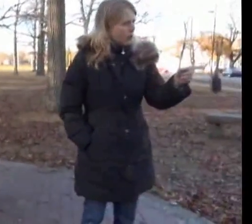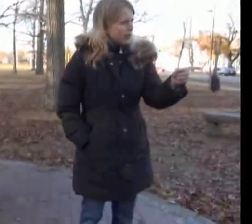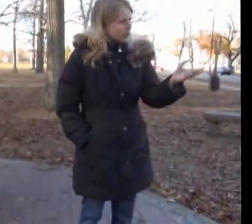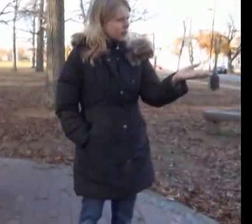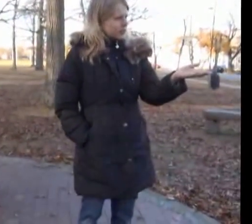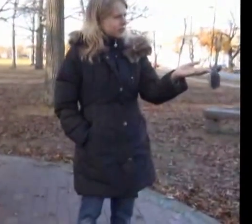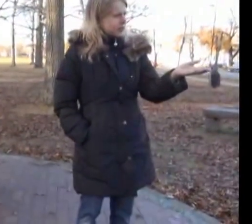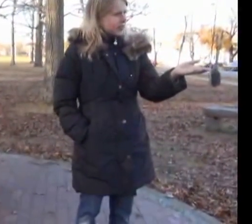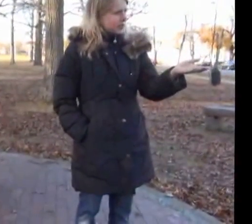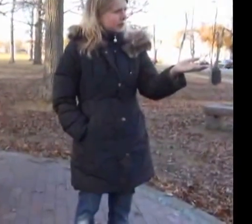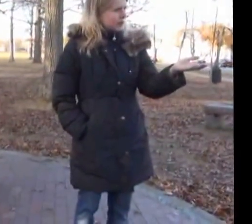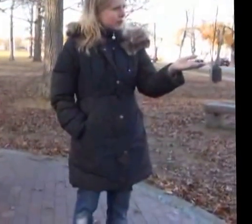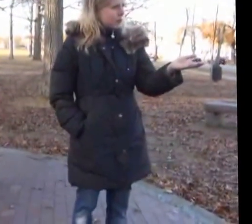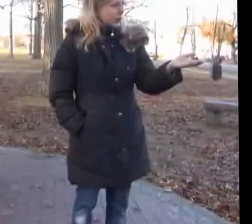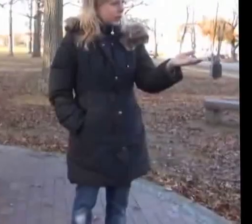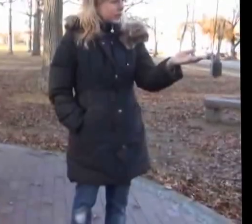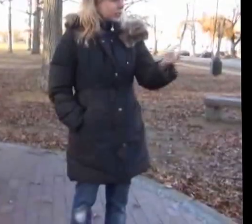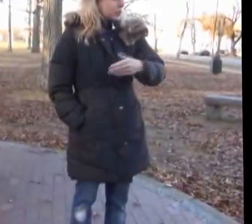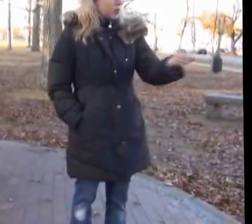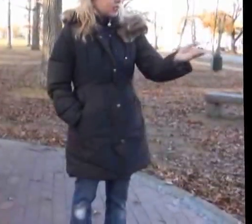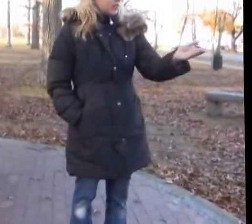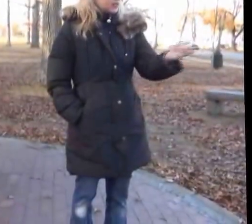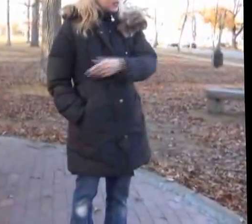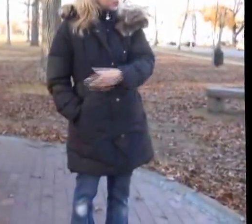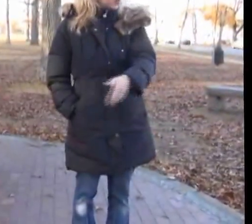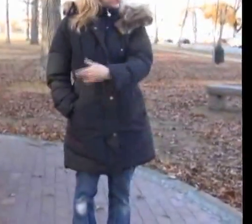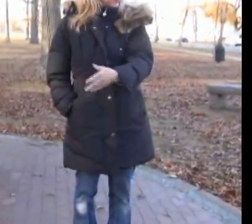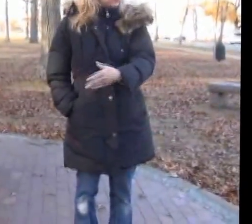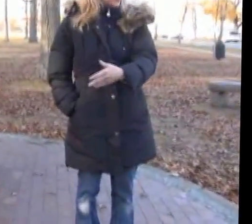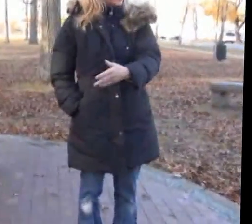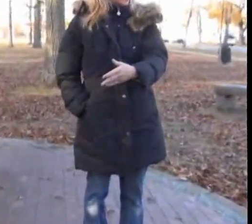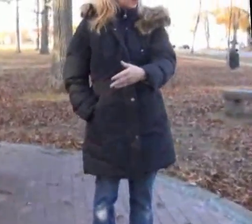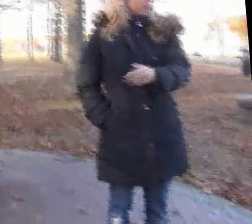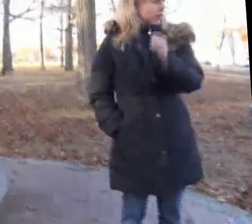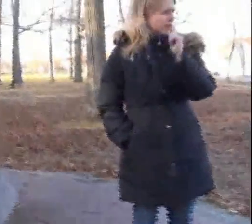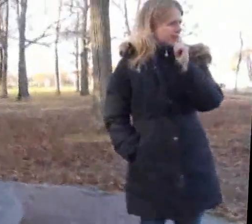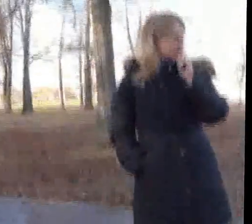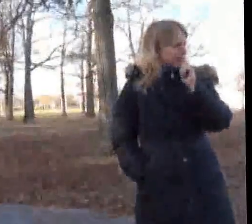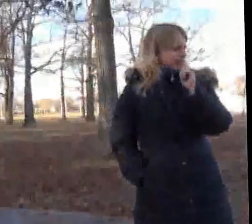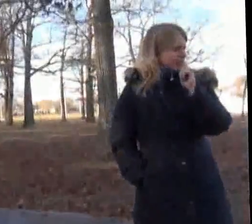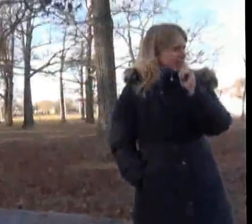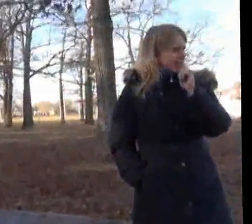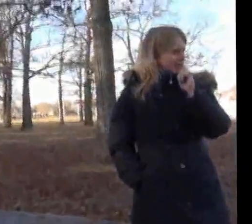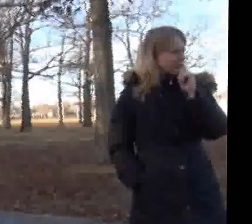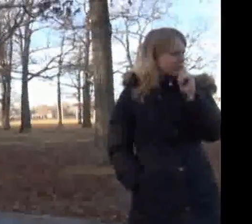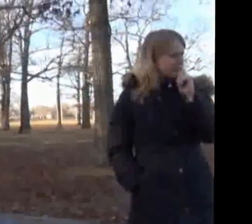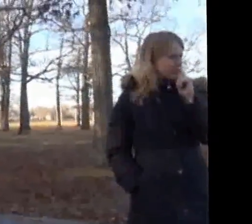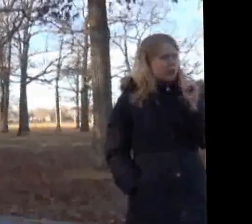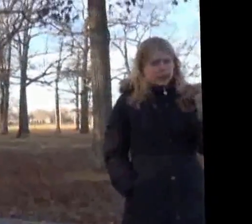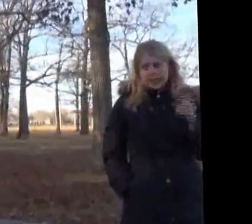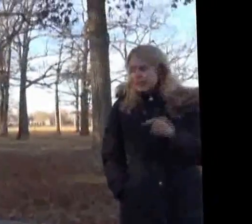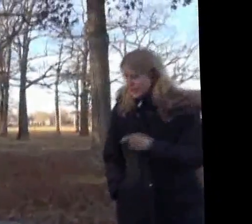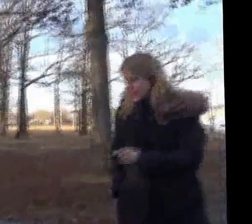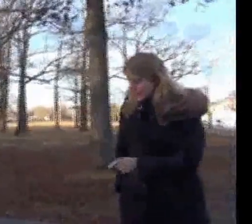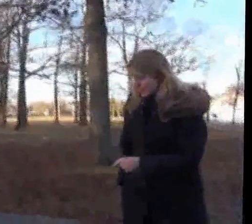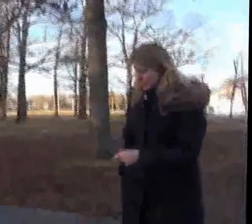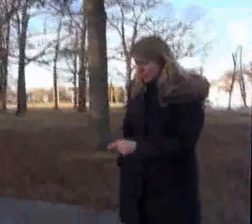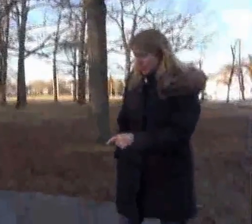know any of this, Pamela, do you know any of this history about Abe Landau or anything? A little bit. Okay. It's